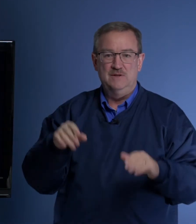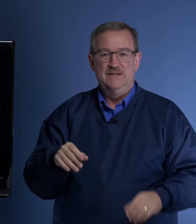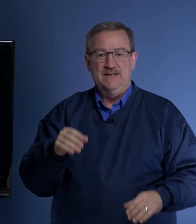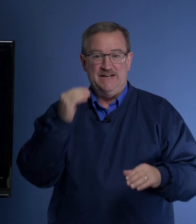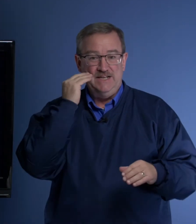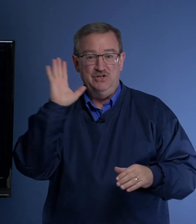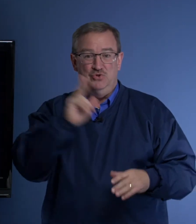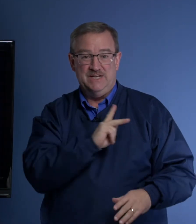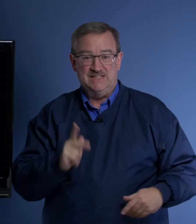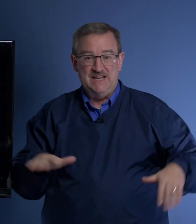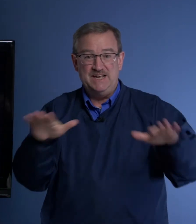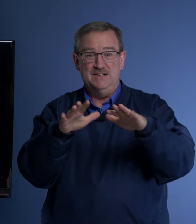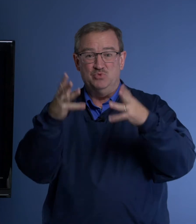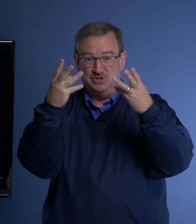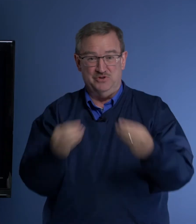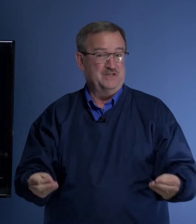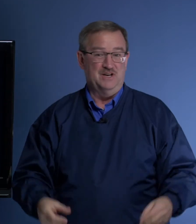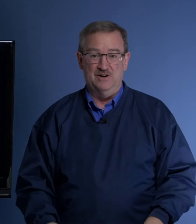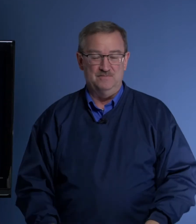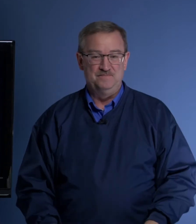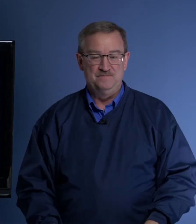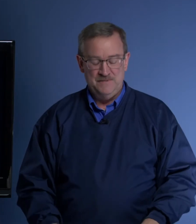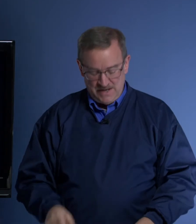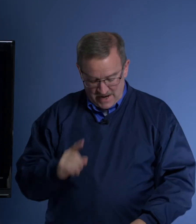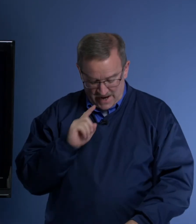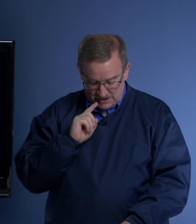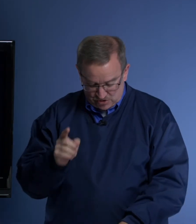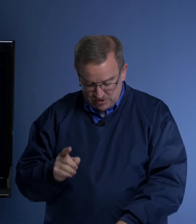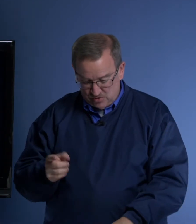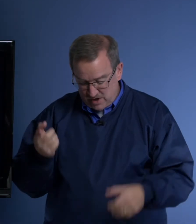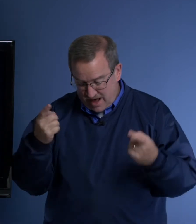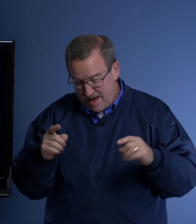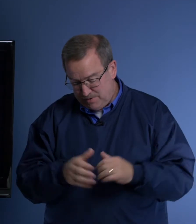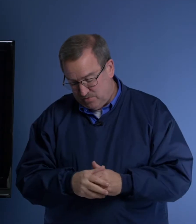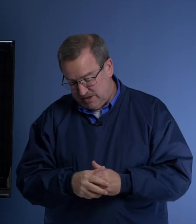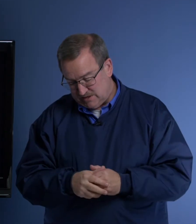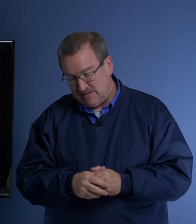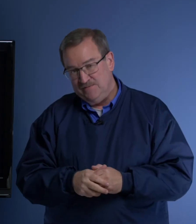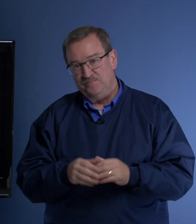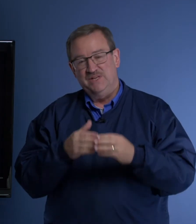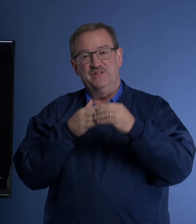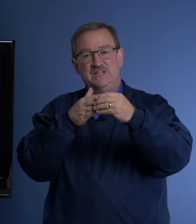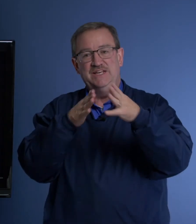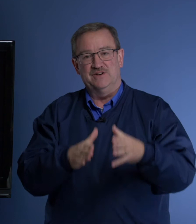and he knew his kingdom was going to go. And it's true. What happened was the leader